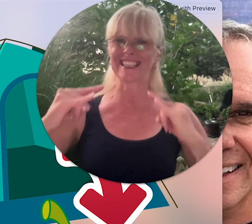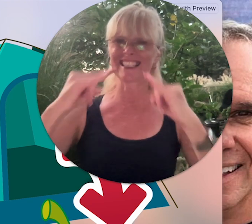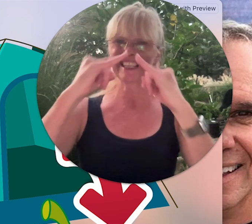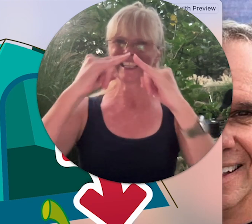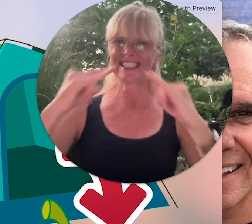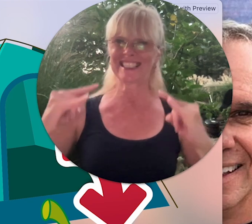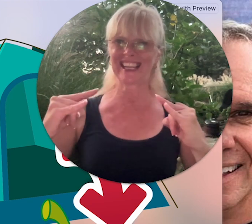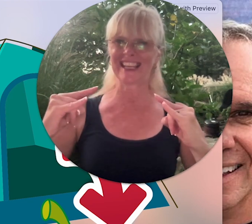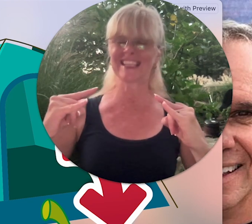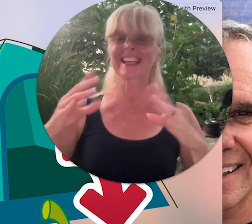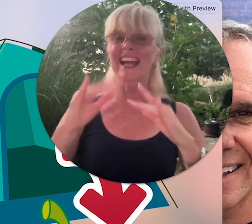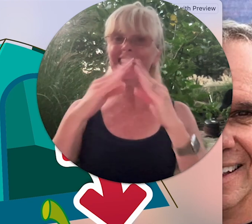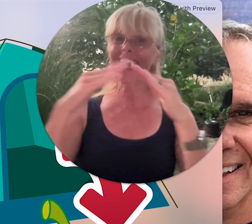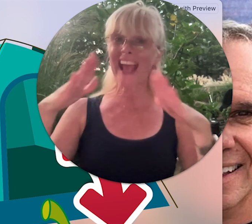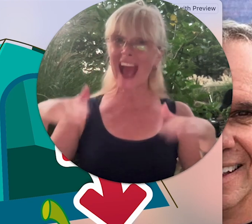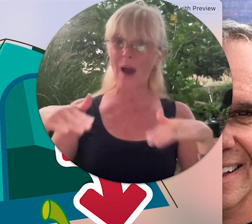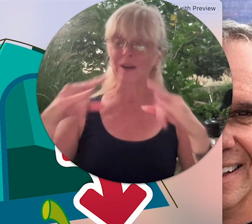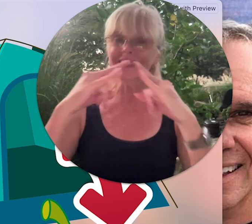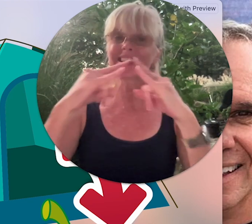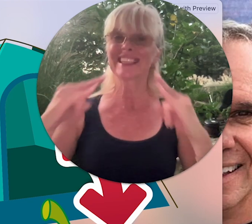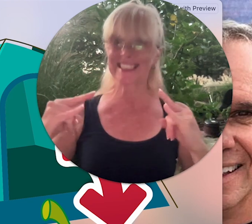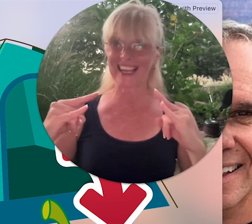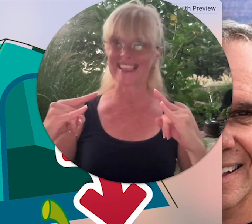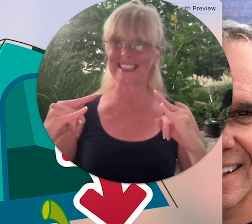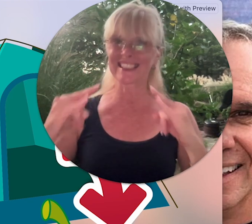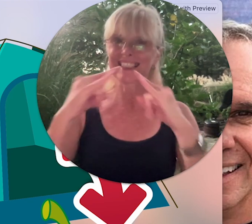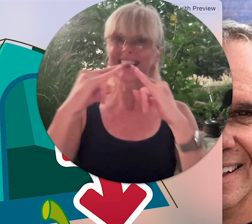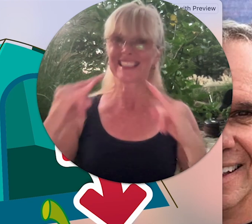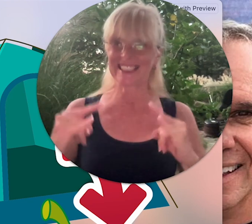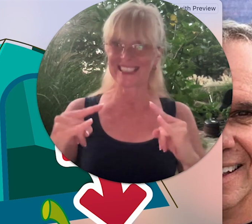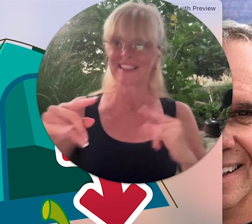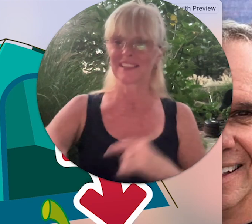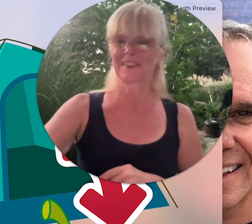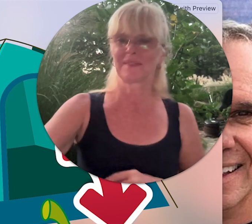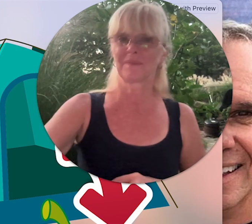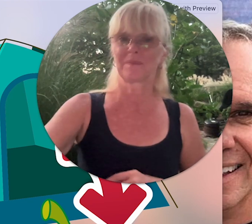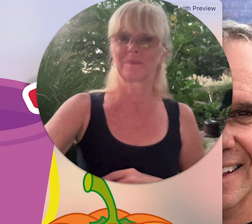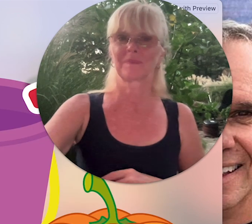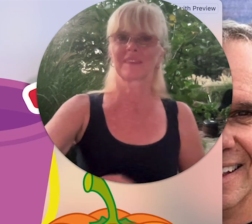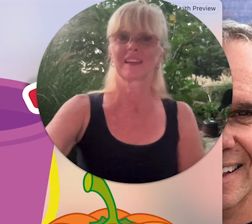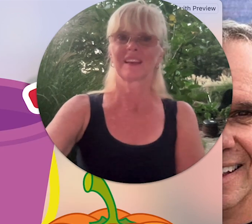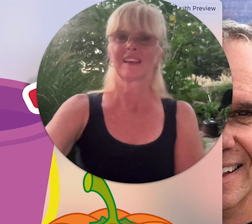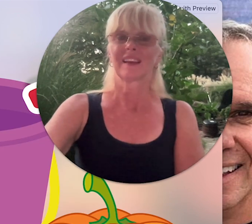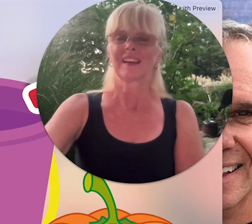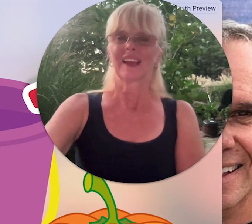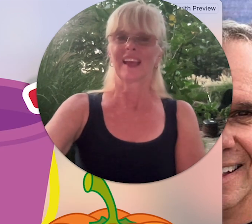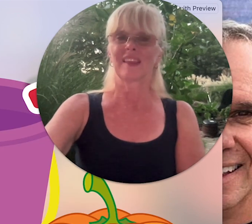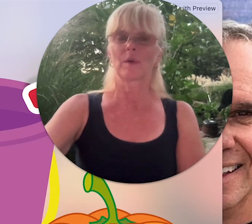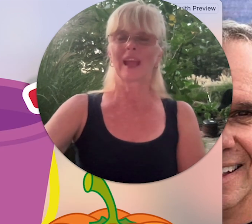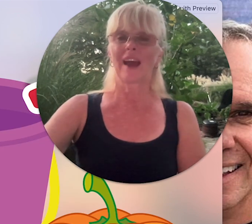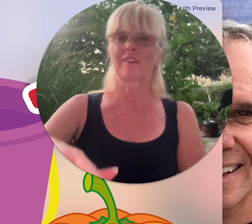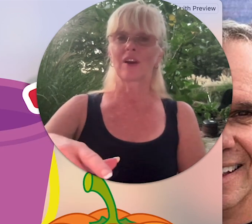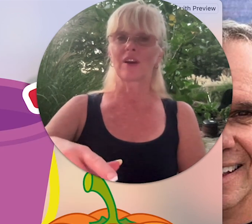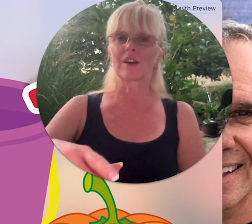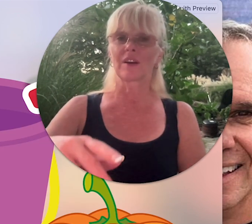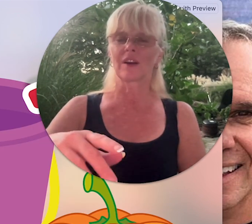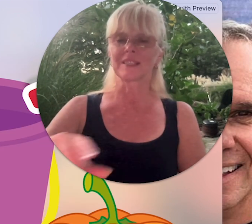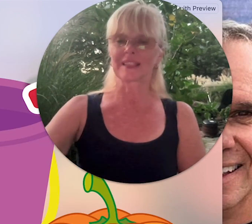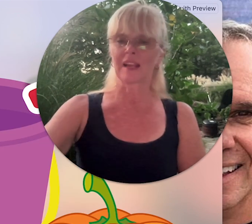tent it's kind of like house tent and then we have our sand